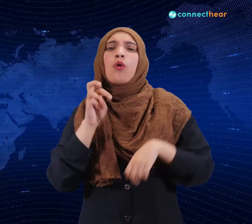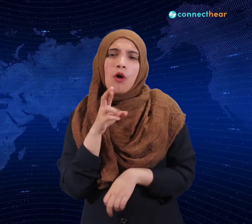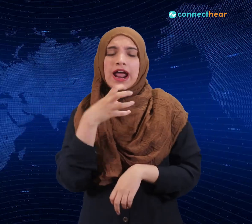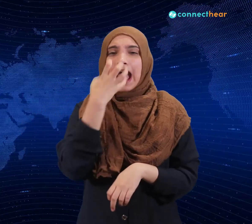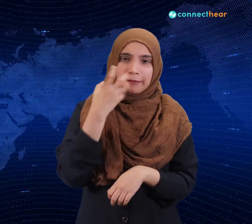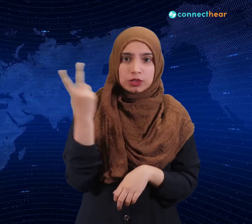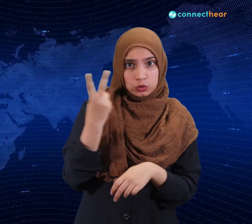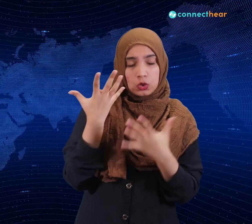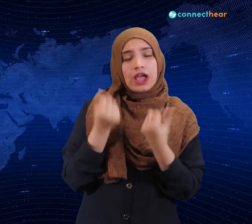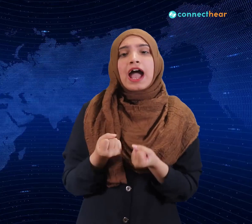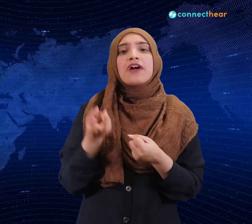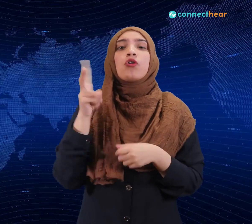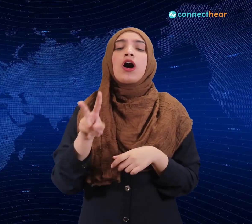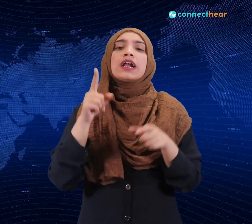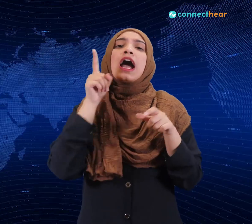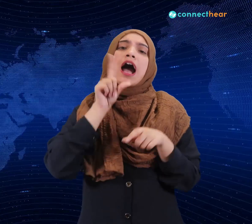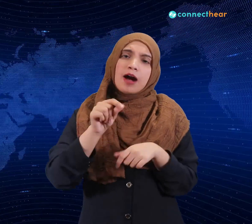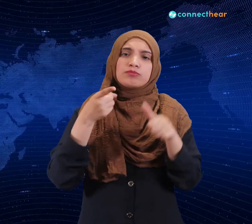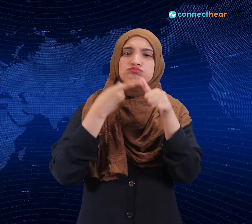and I'll teach you how to make an account and use it.